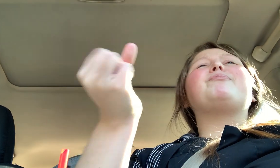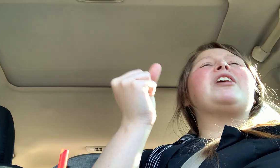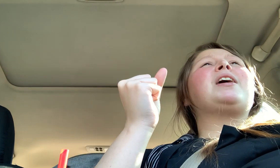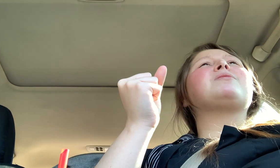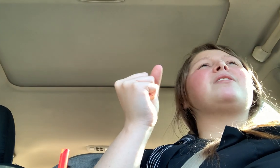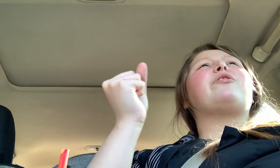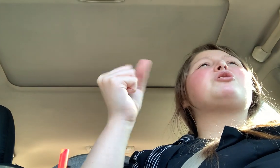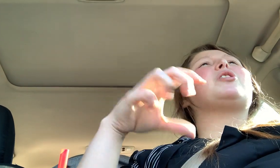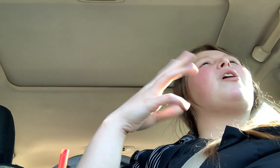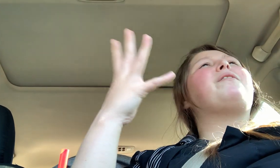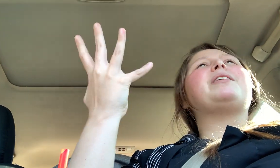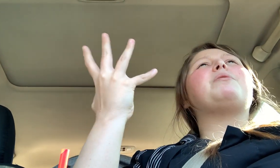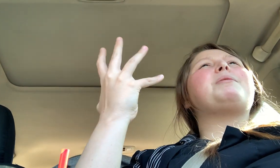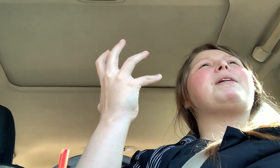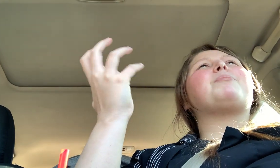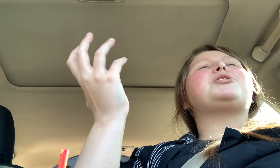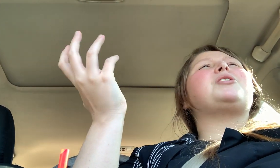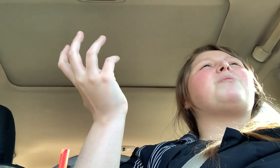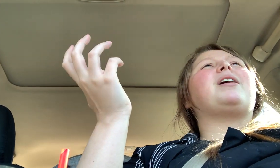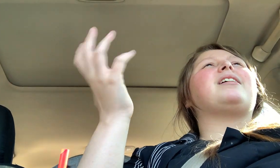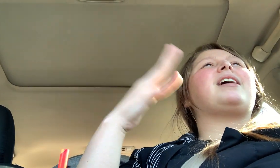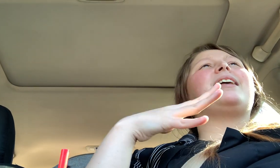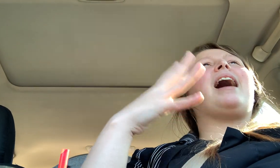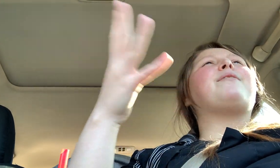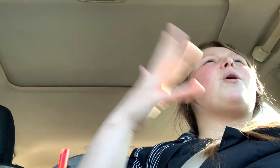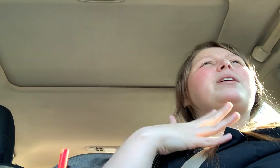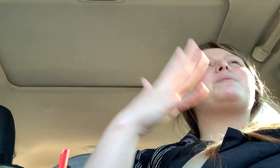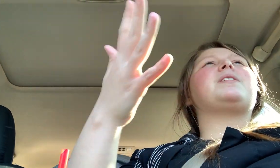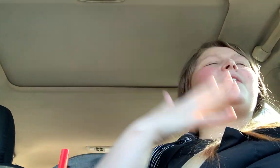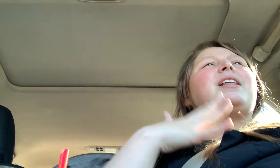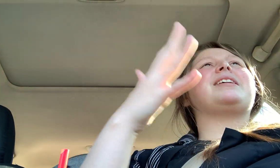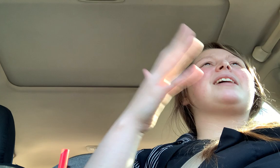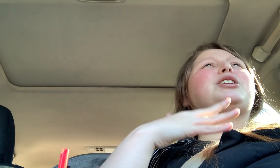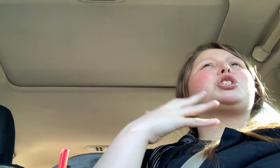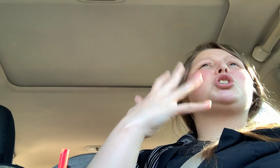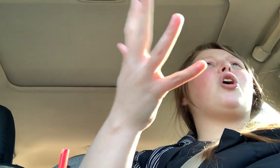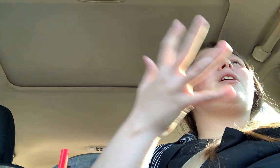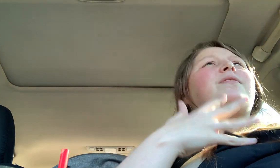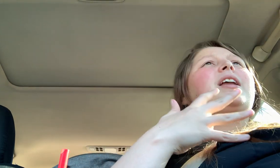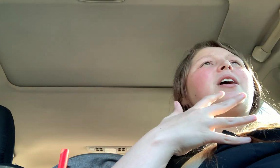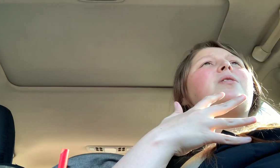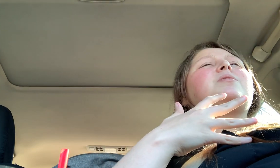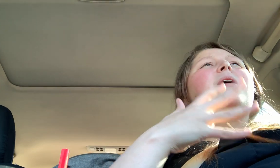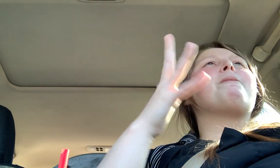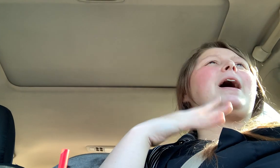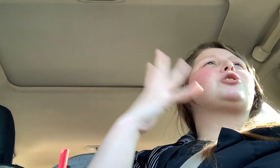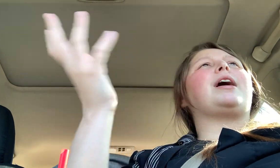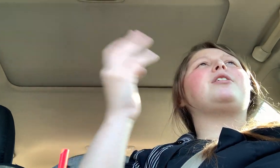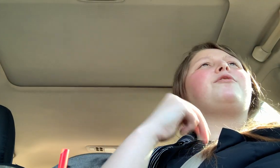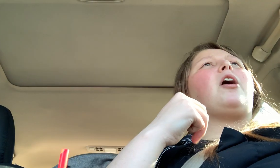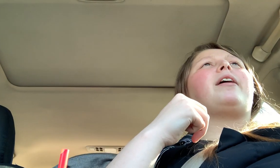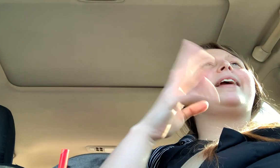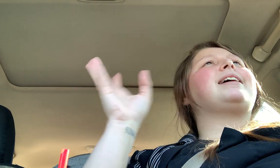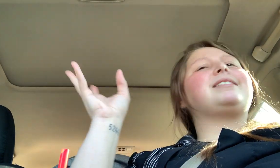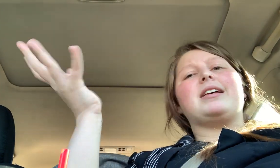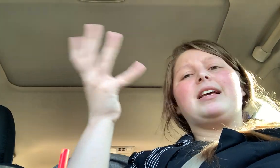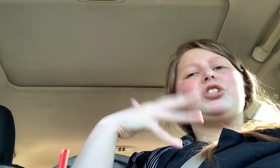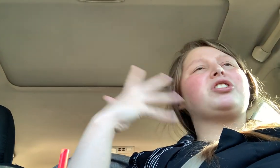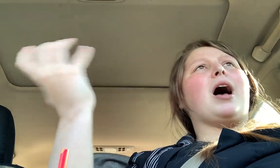Videos in the future hopefully will be better, but you know what? Like I've always been good at these, like just talk videos. I try to do vlogging. It does. It's just not